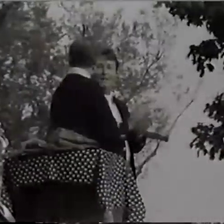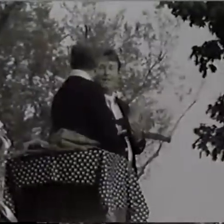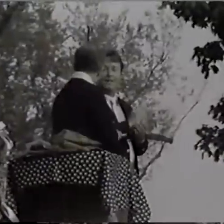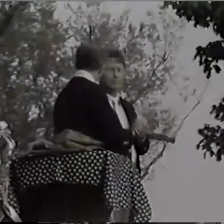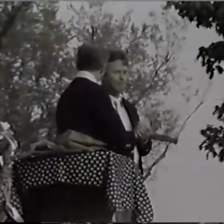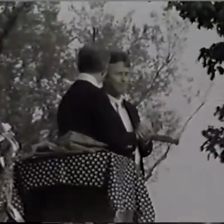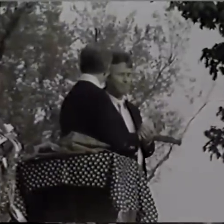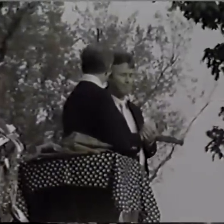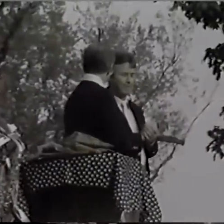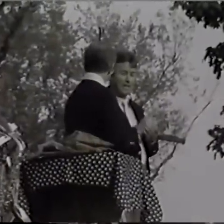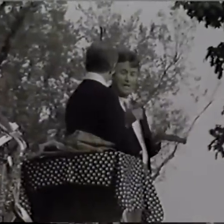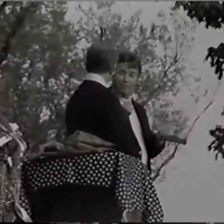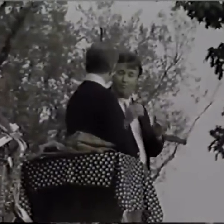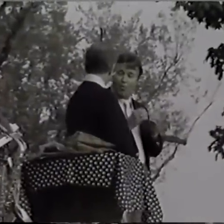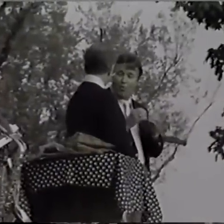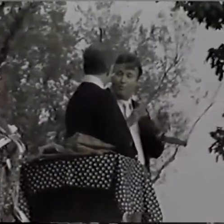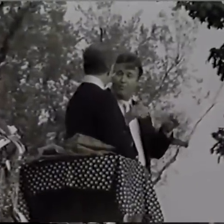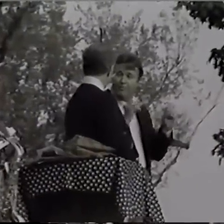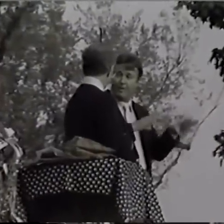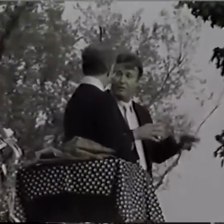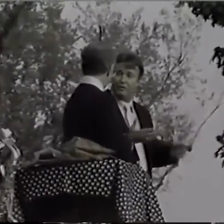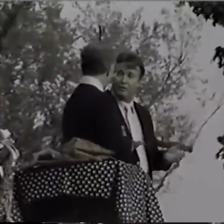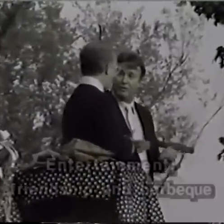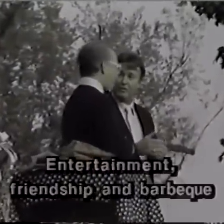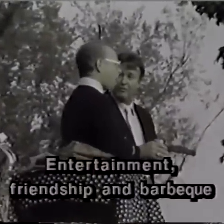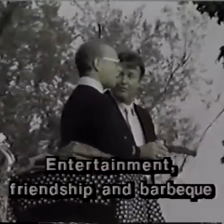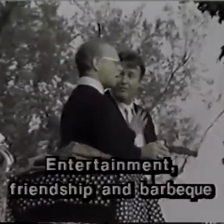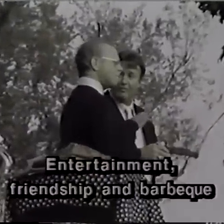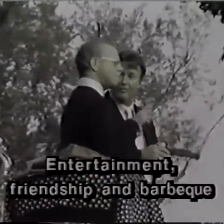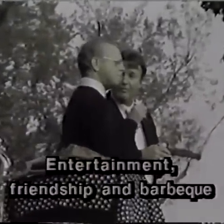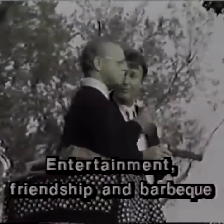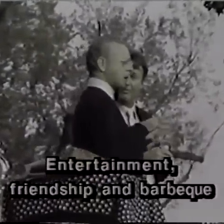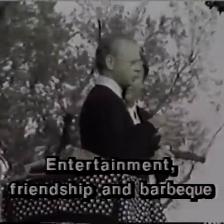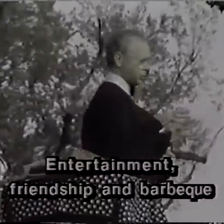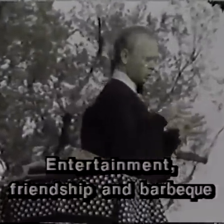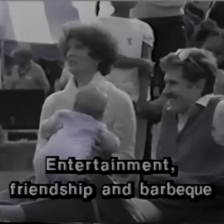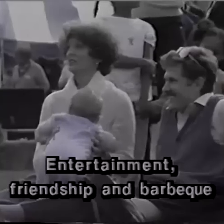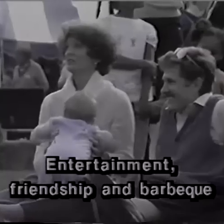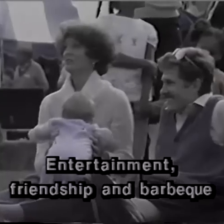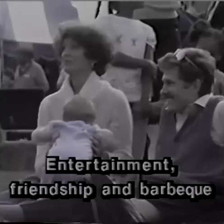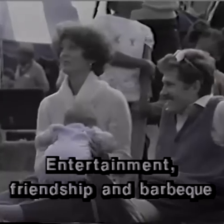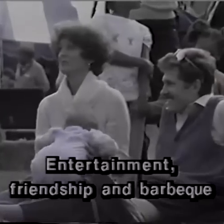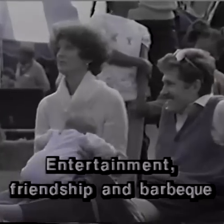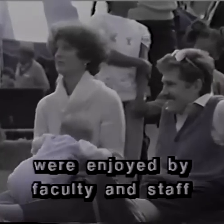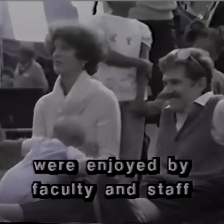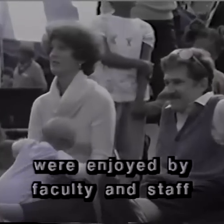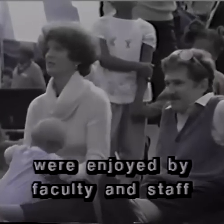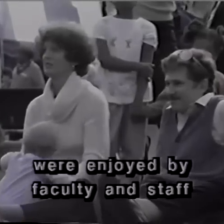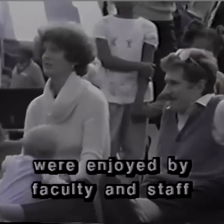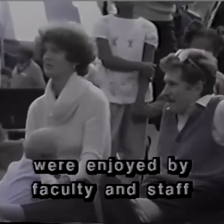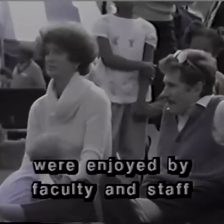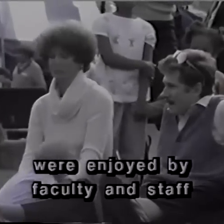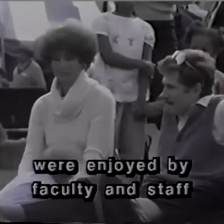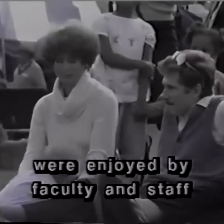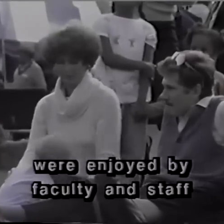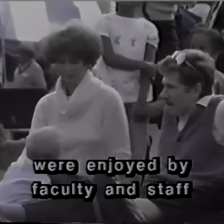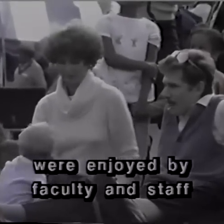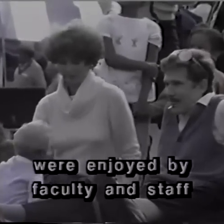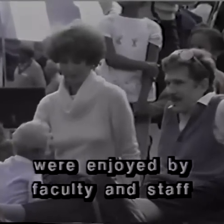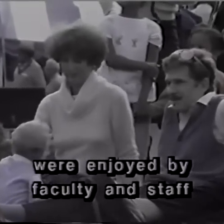All right. Entertainment, friendship, and barbecue were enjoyed by faculty and staff at